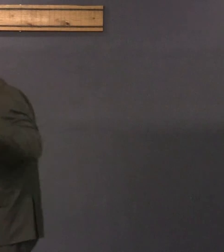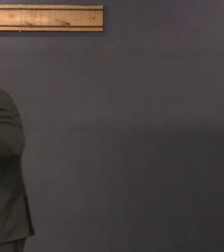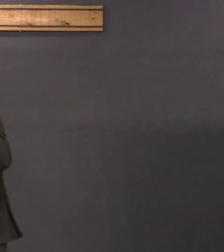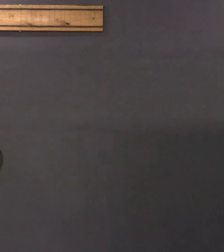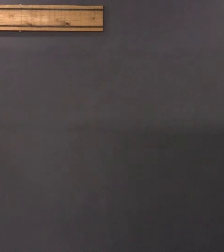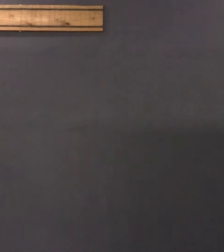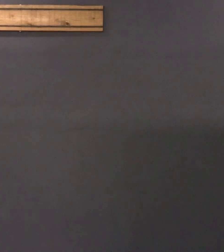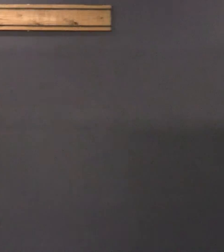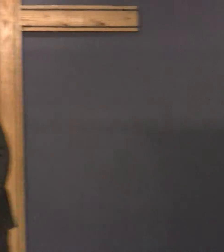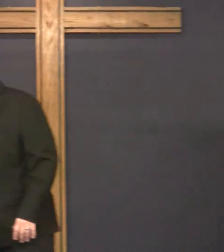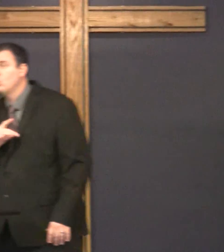Come on, let's go.